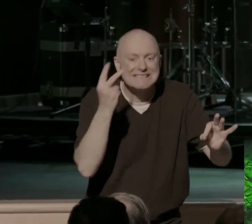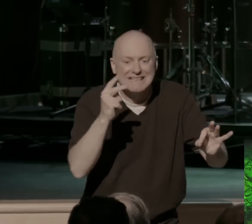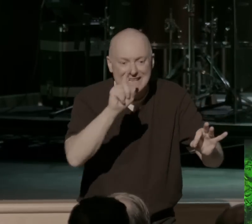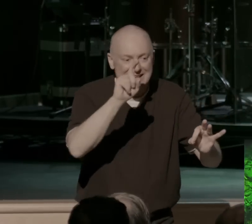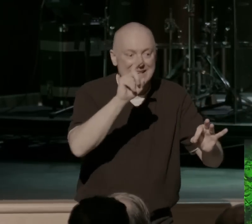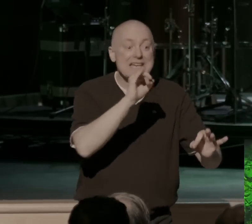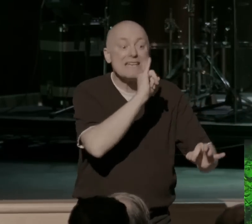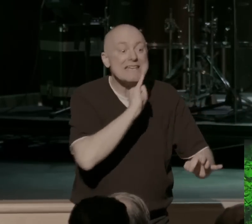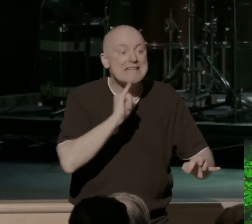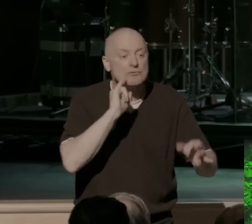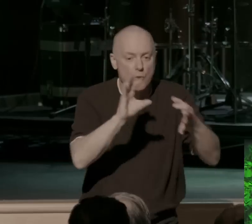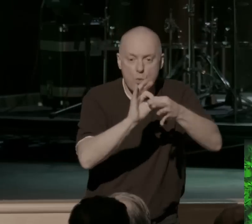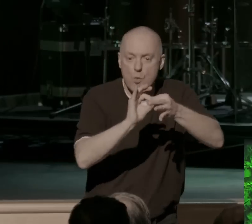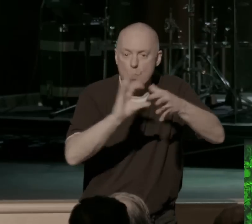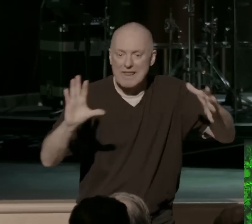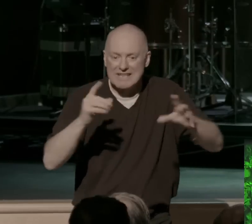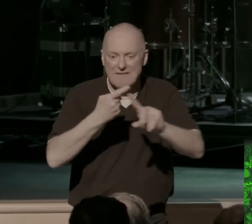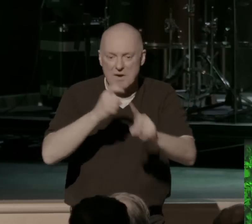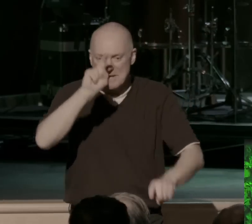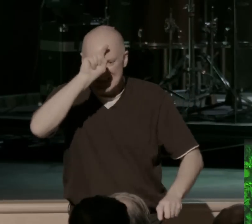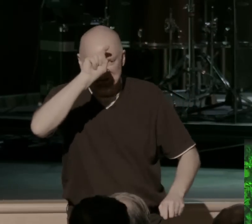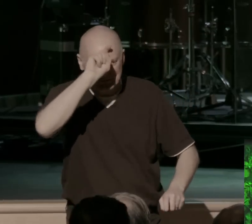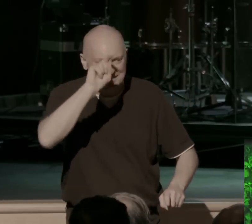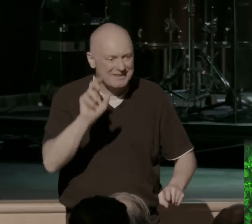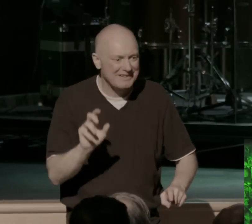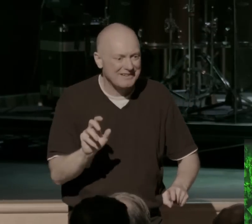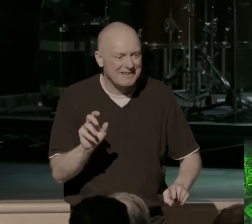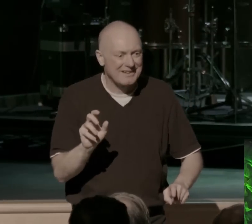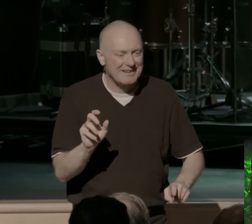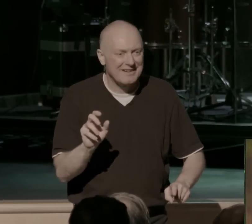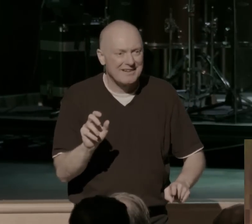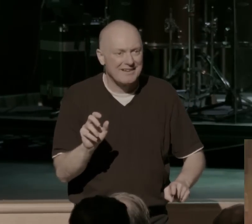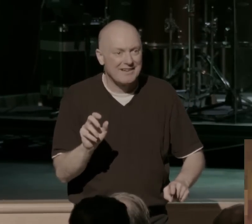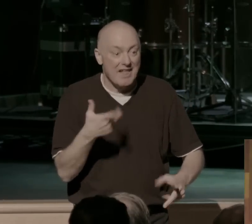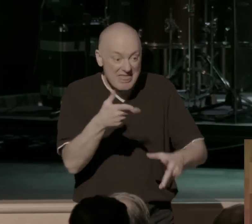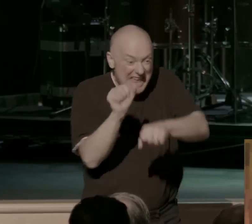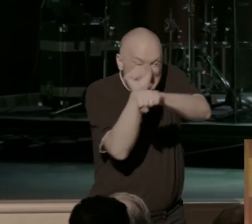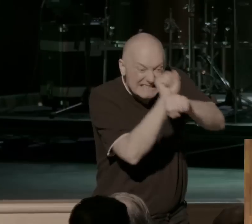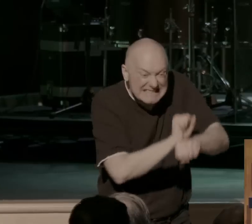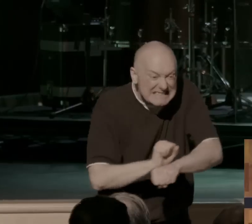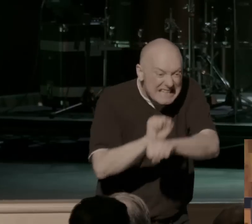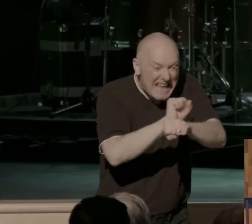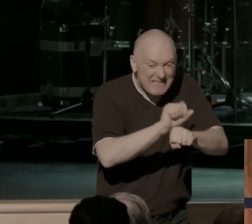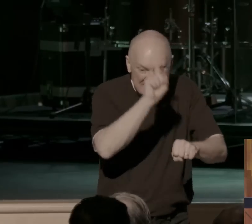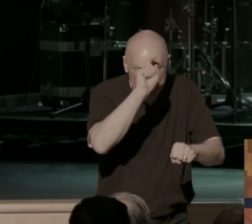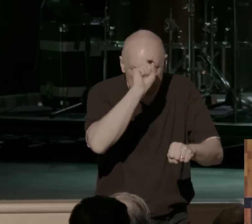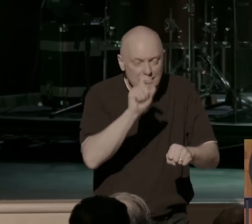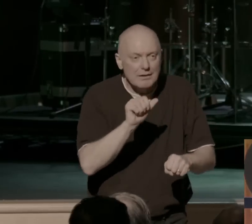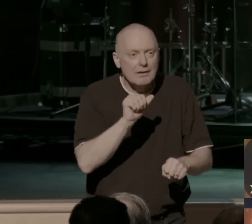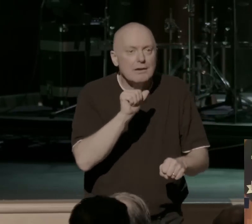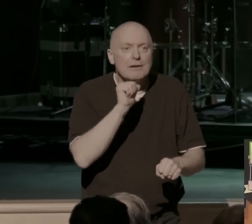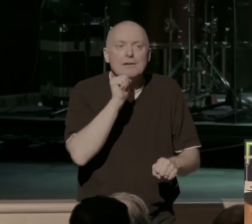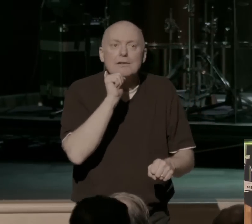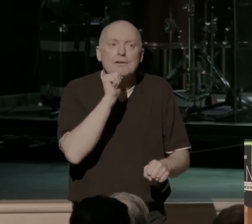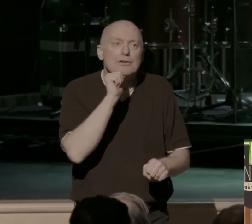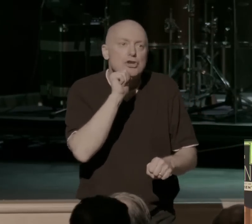released from Egypt, and they were enslaved in Egypt. They didn't just need an improvement to their